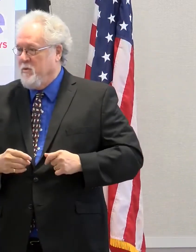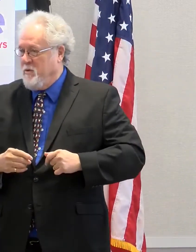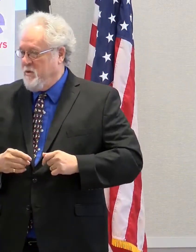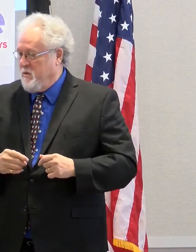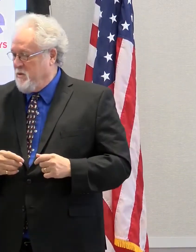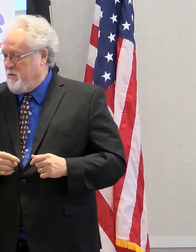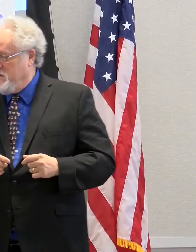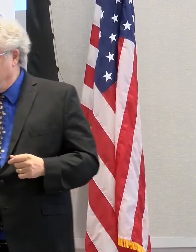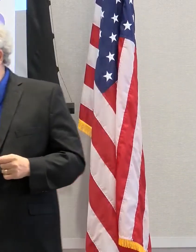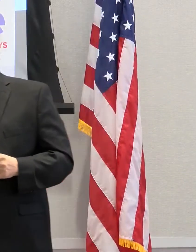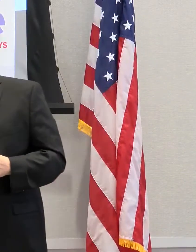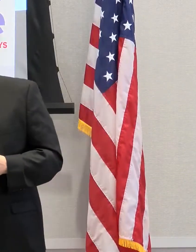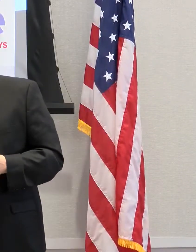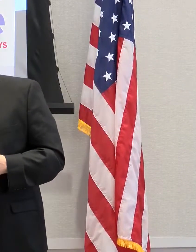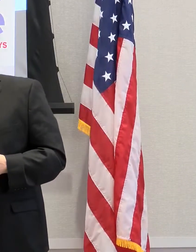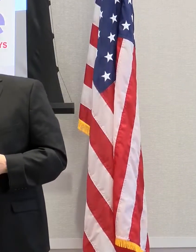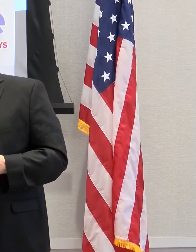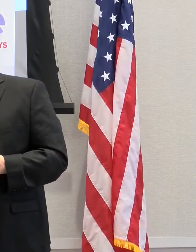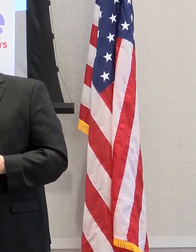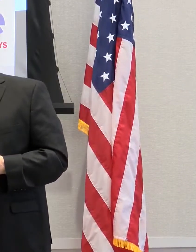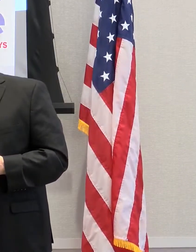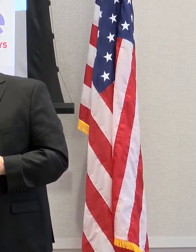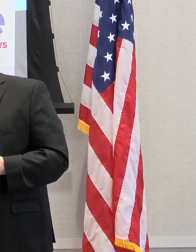Thank you. Thank you.